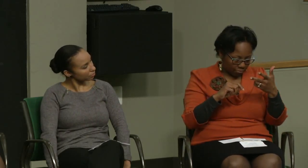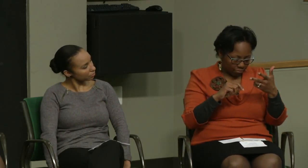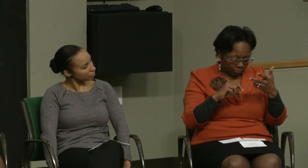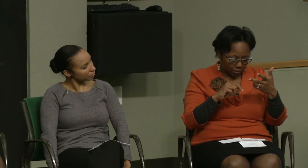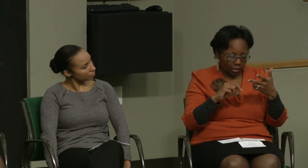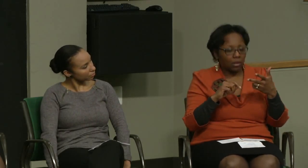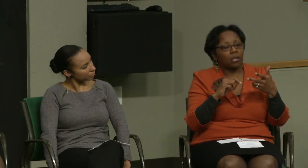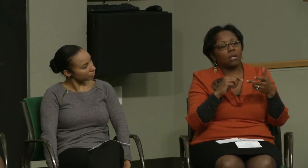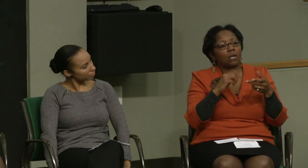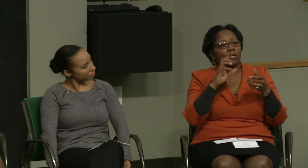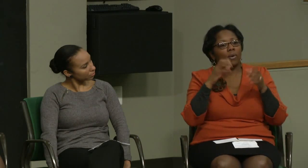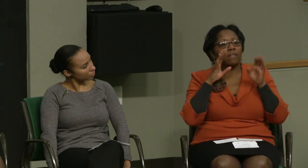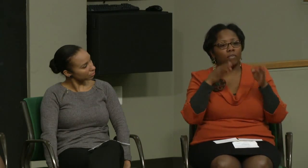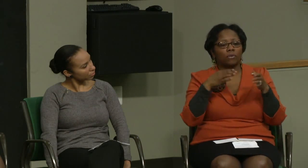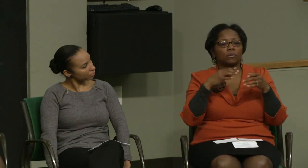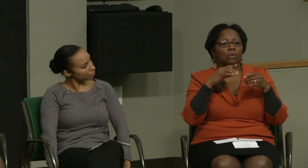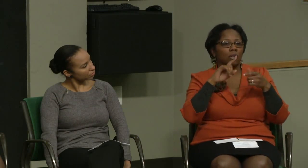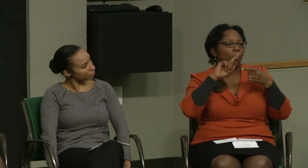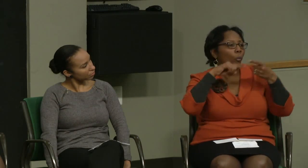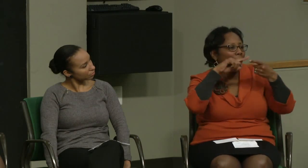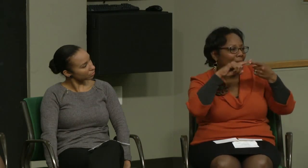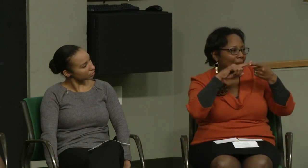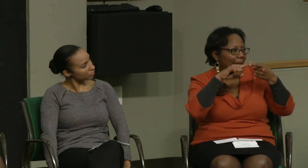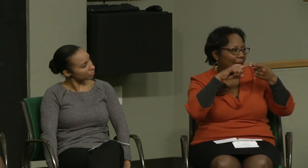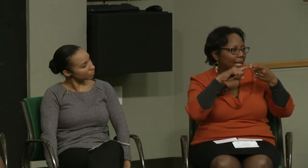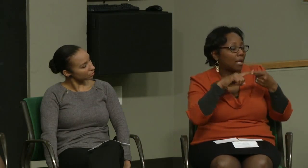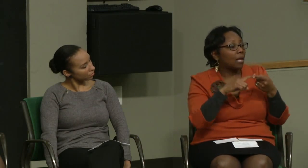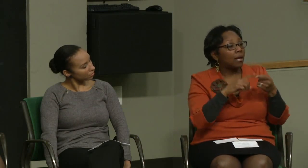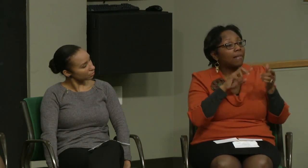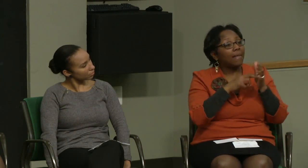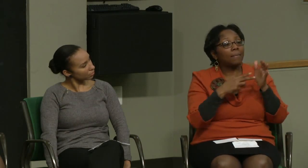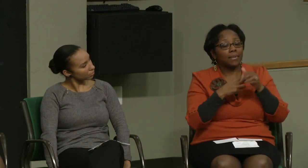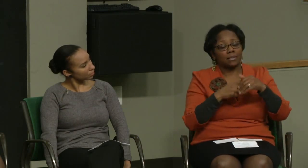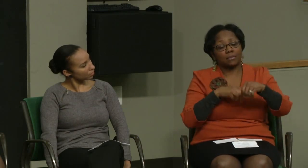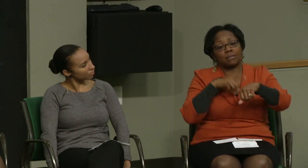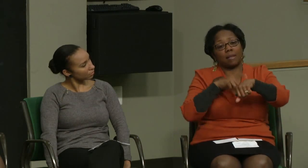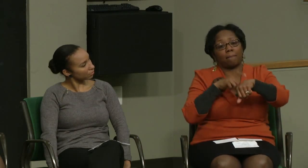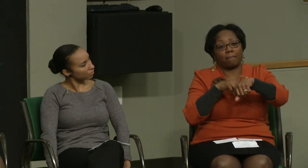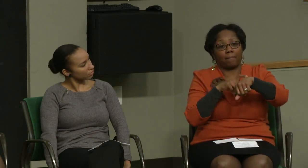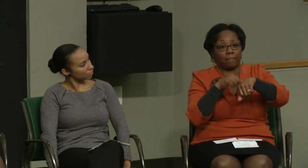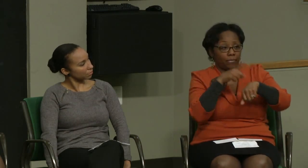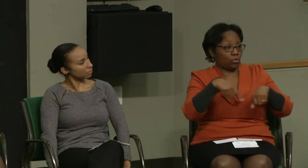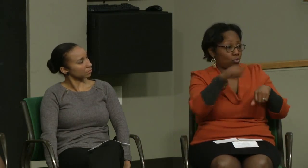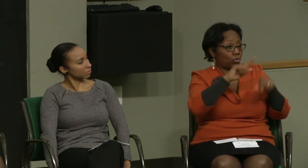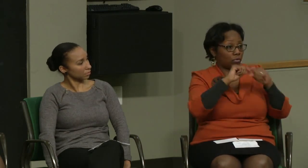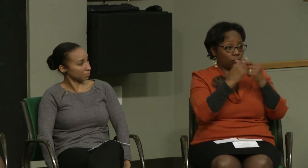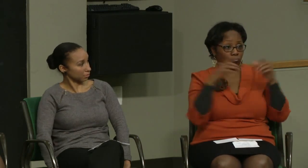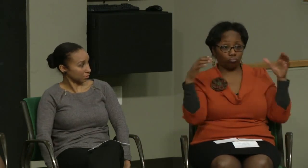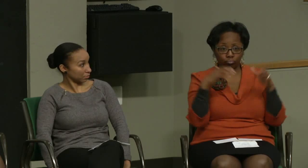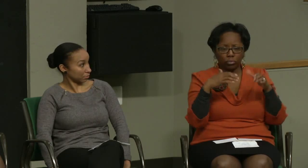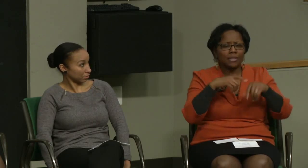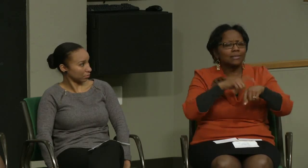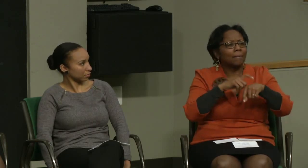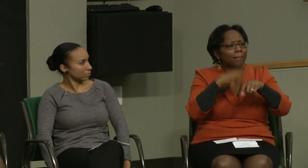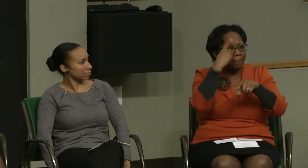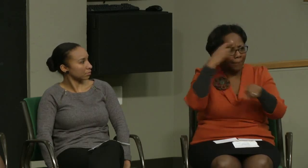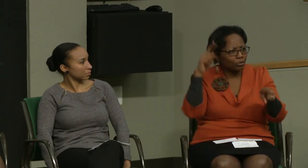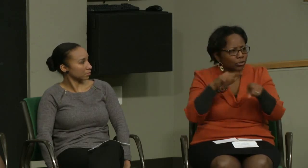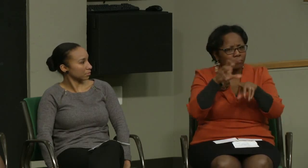The third question is, focusing on when. That means you want to be timely. If you have